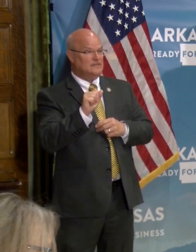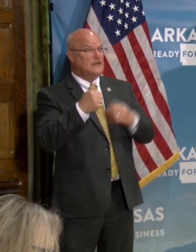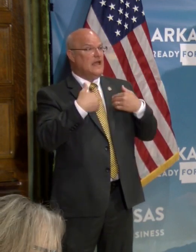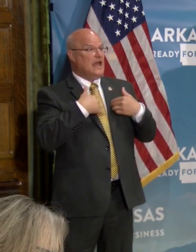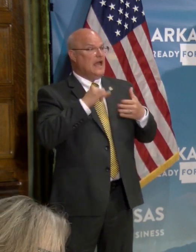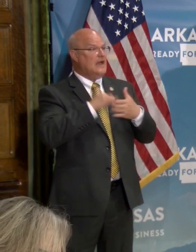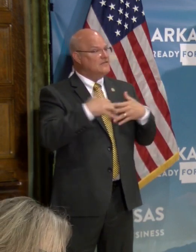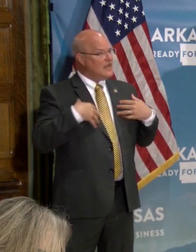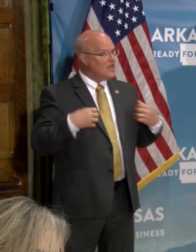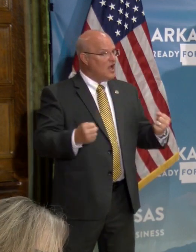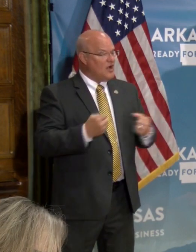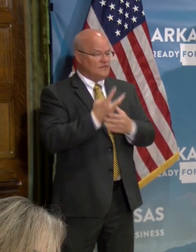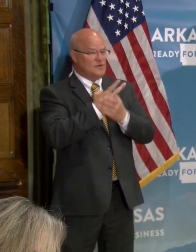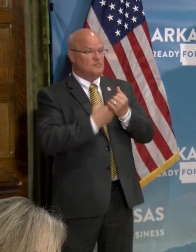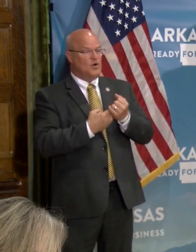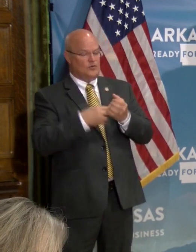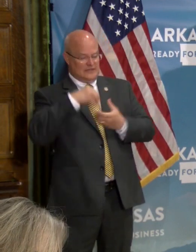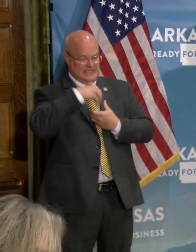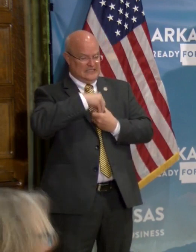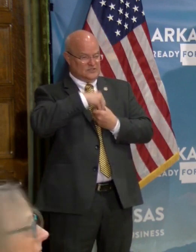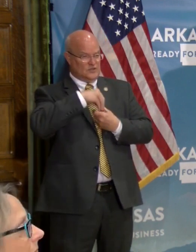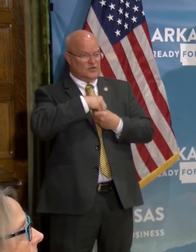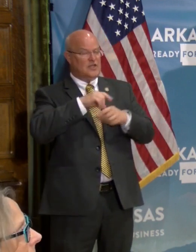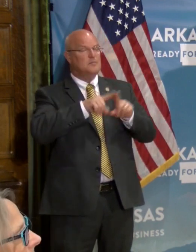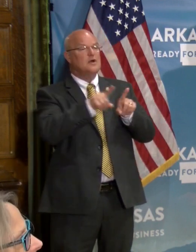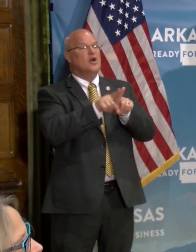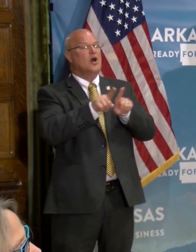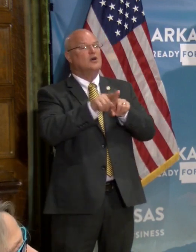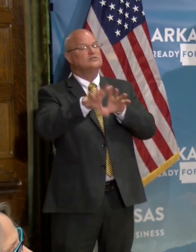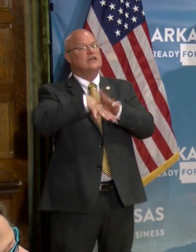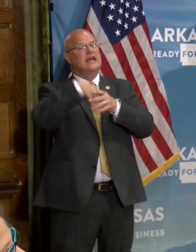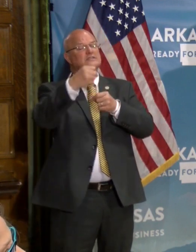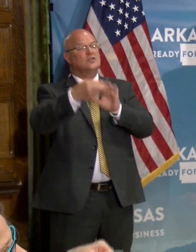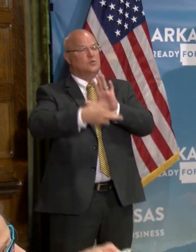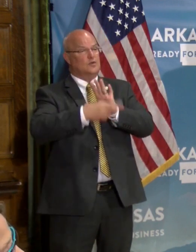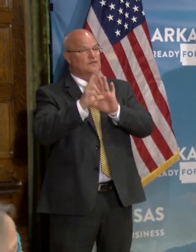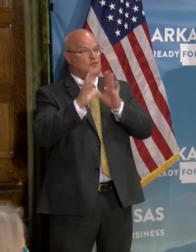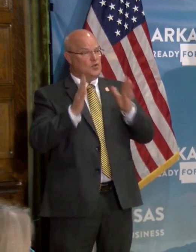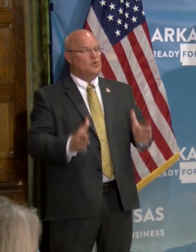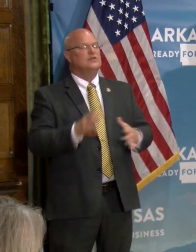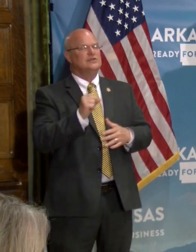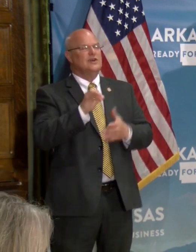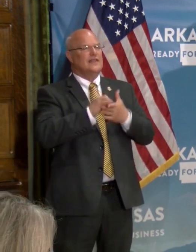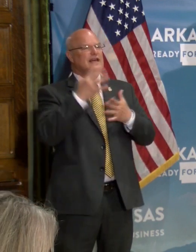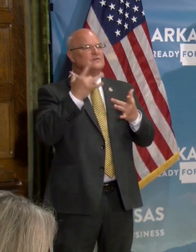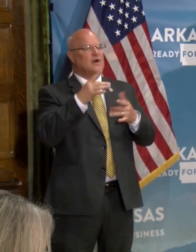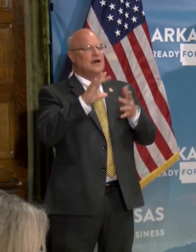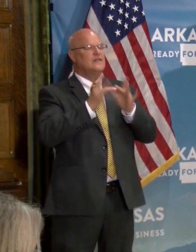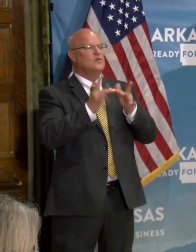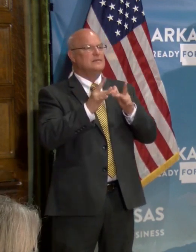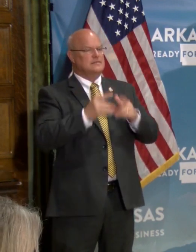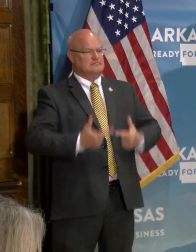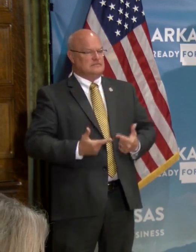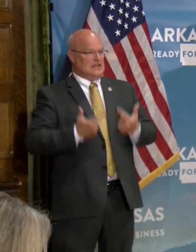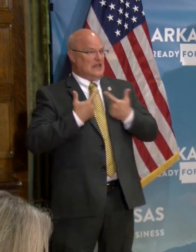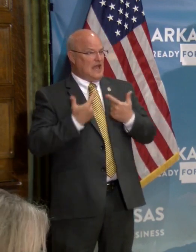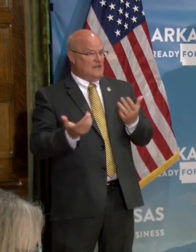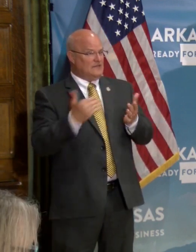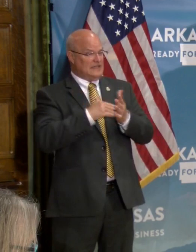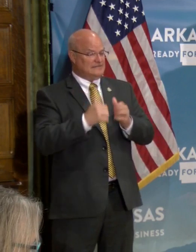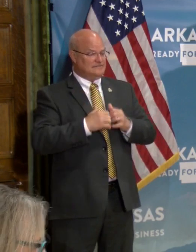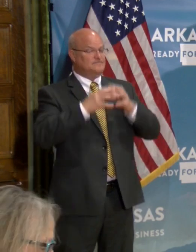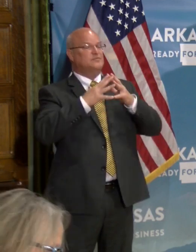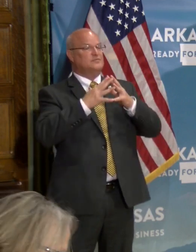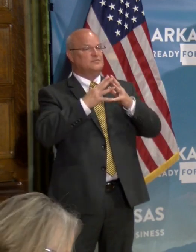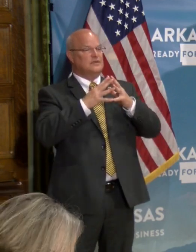they have that confidence both internally, but also the external reviewers. And so that's why the website went live and a